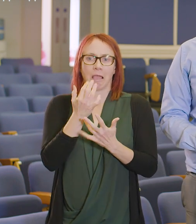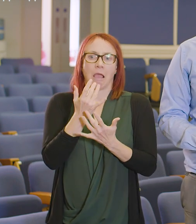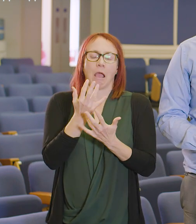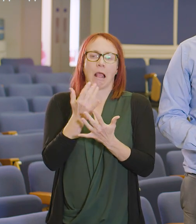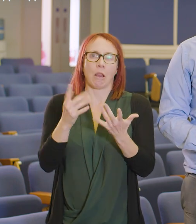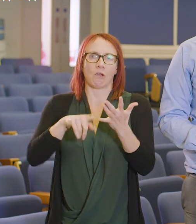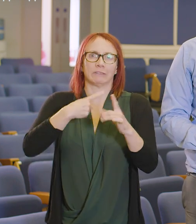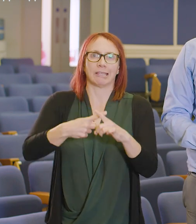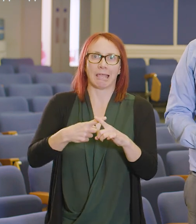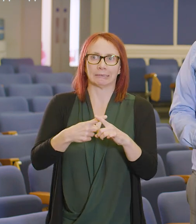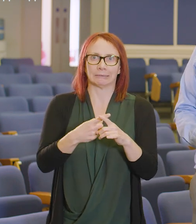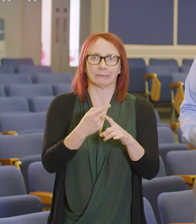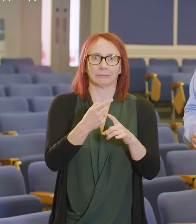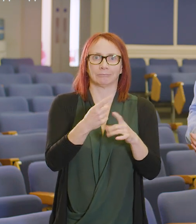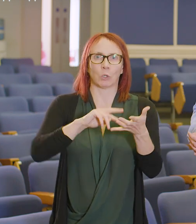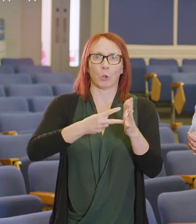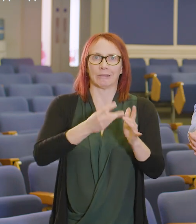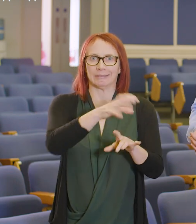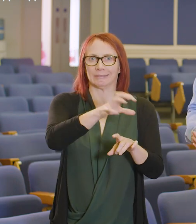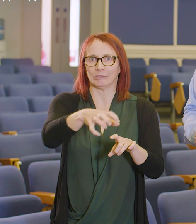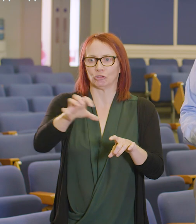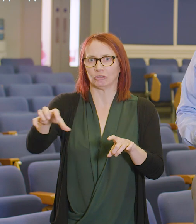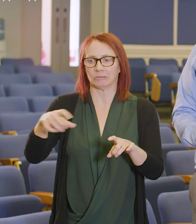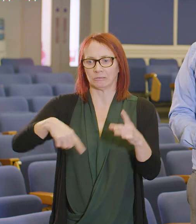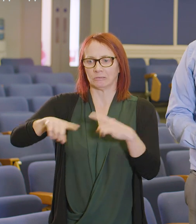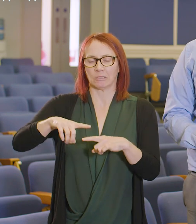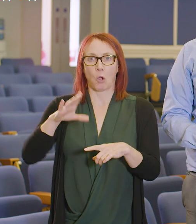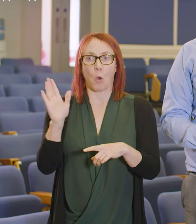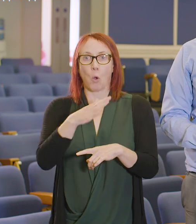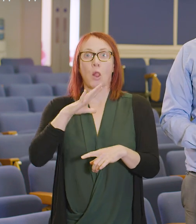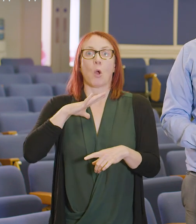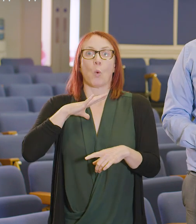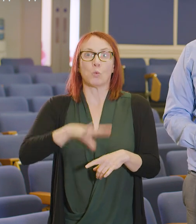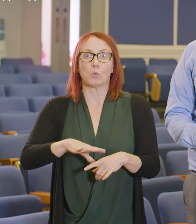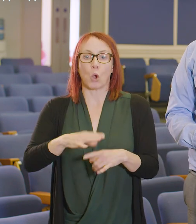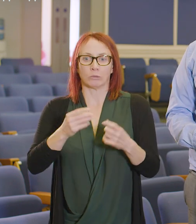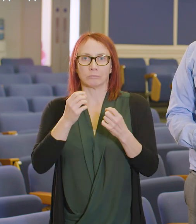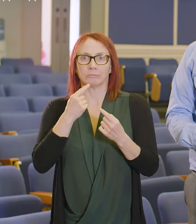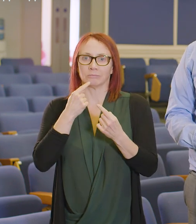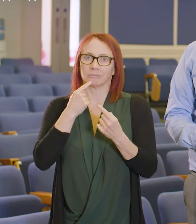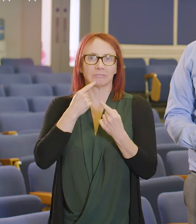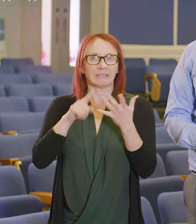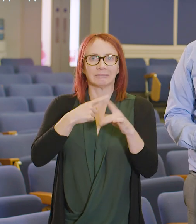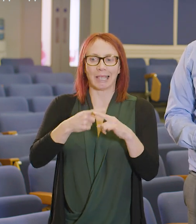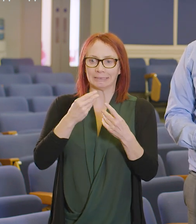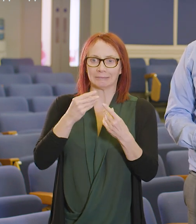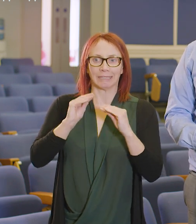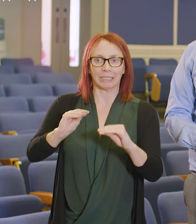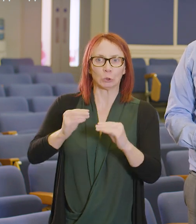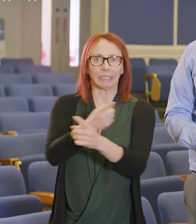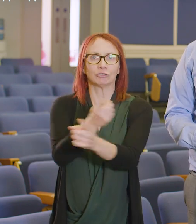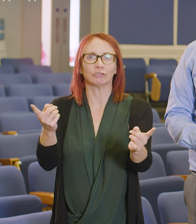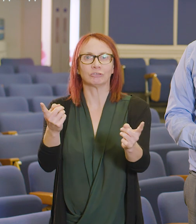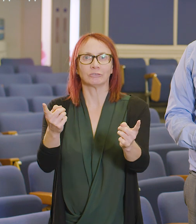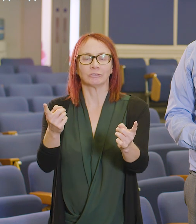or chartered bodies, representative bodies, everybody would like folk to know more about tax because you pay quite a lot in and